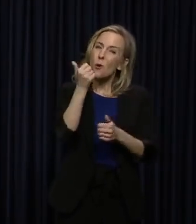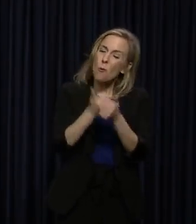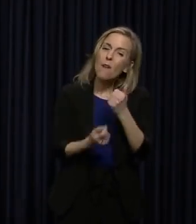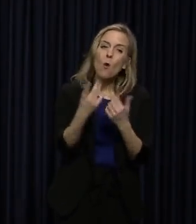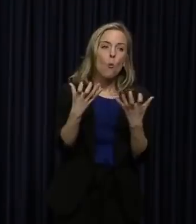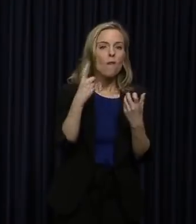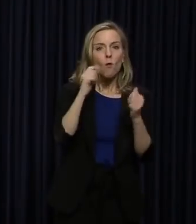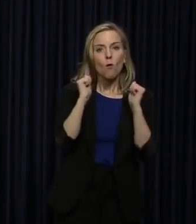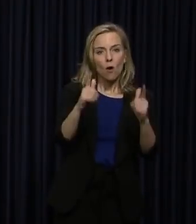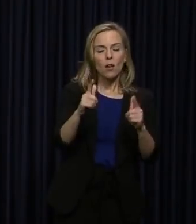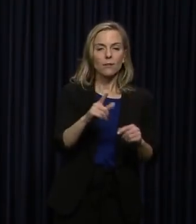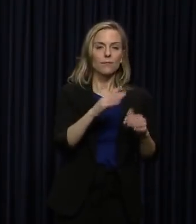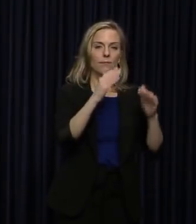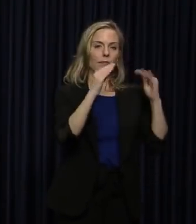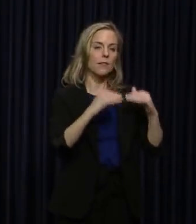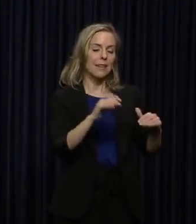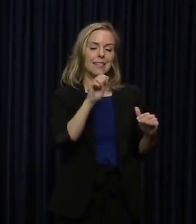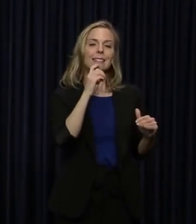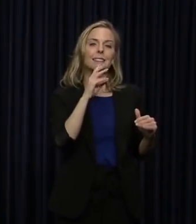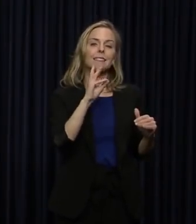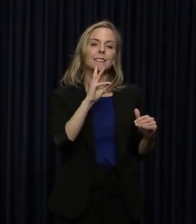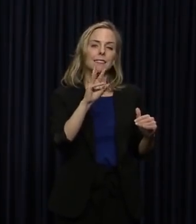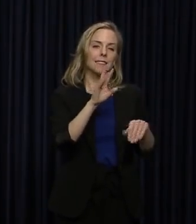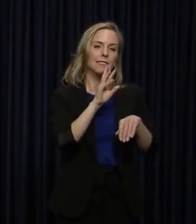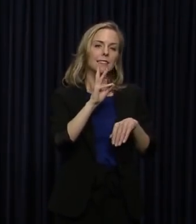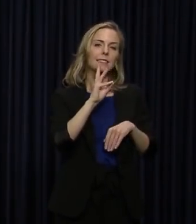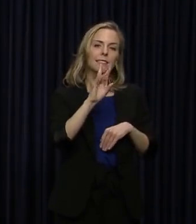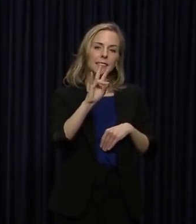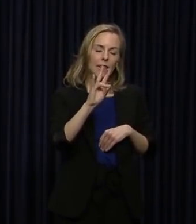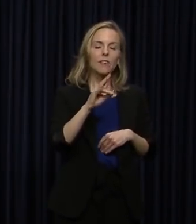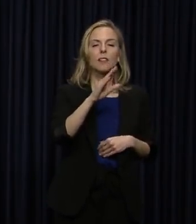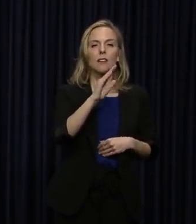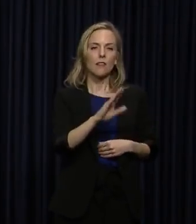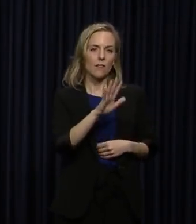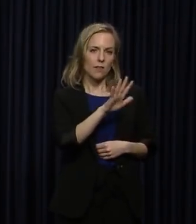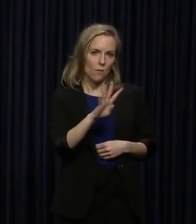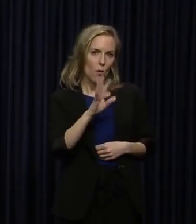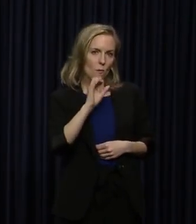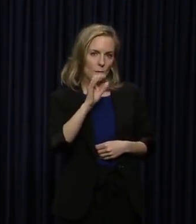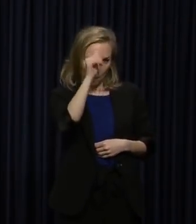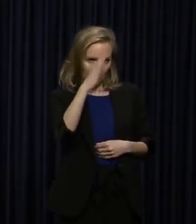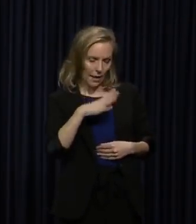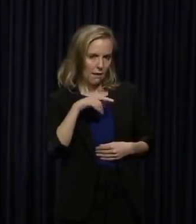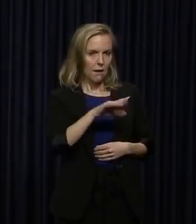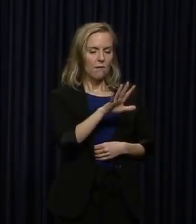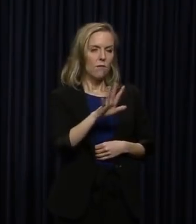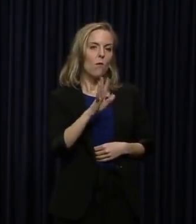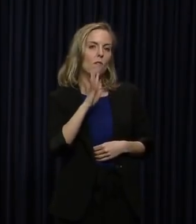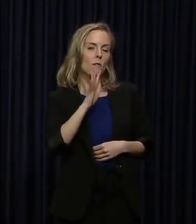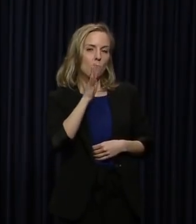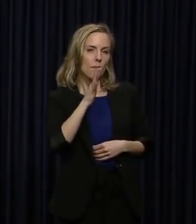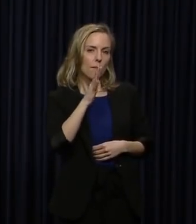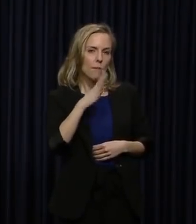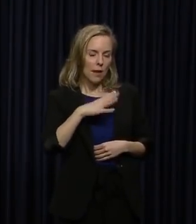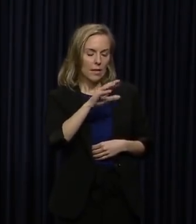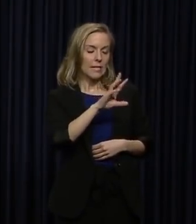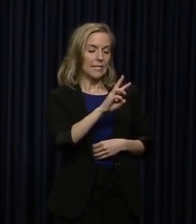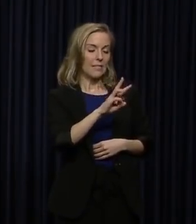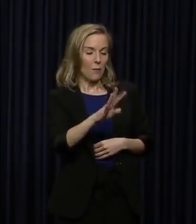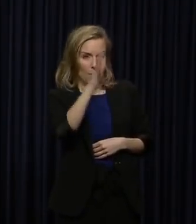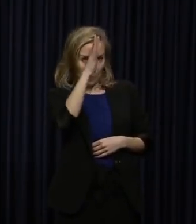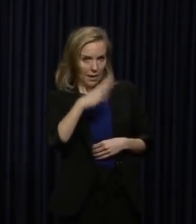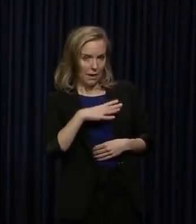everybody. A 67-year-old female, a 68-year-old male, a 54-year-old female, 60-year-old male,